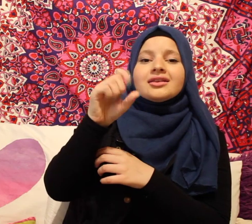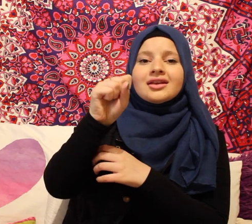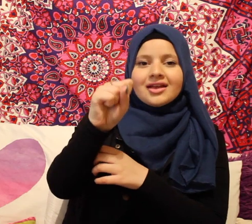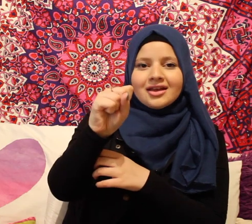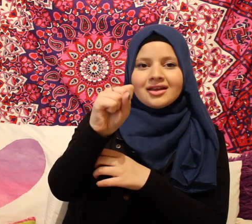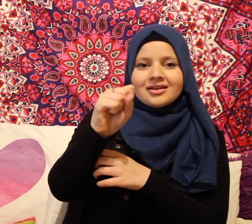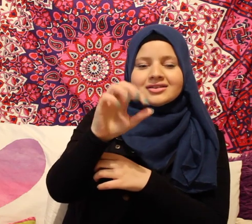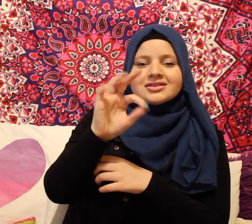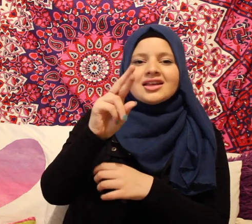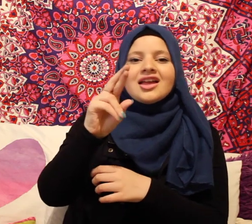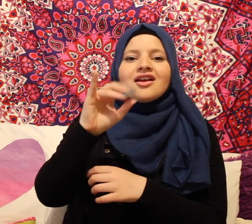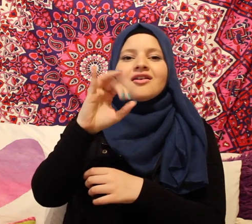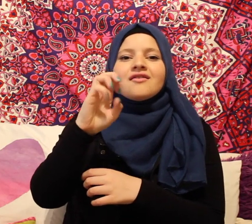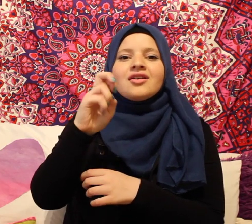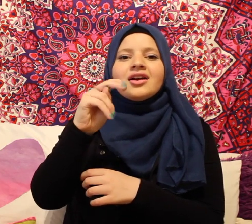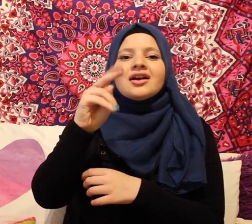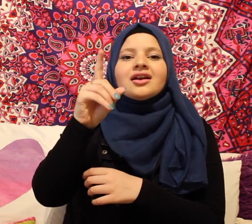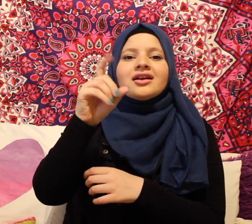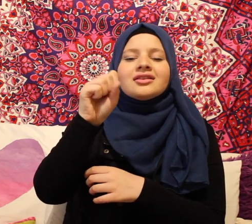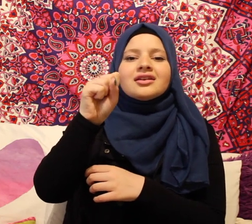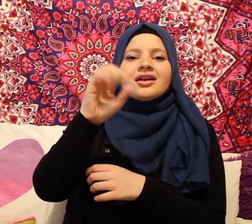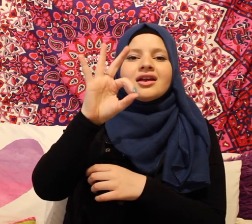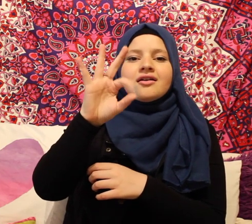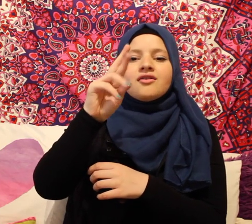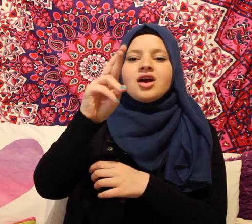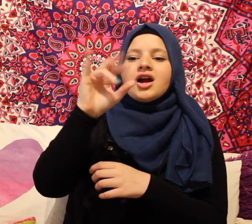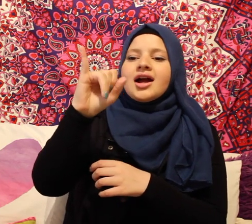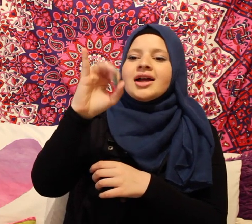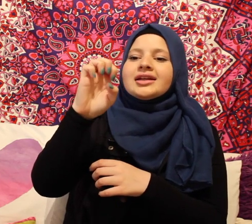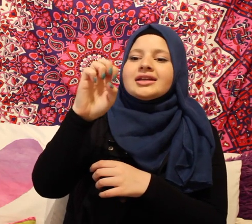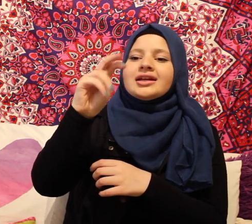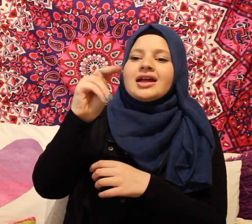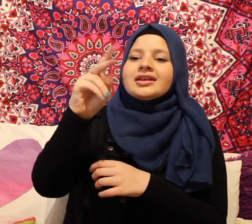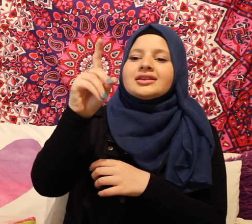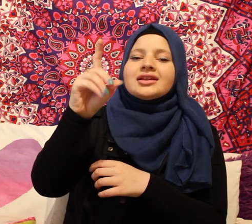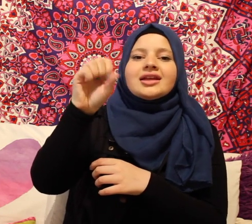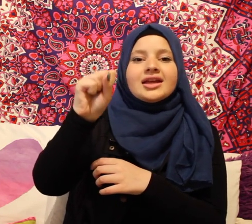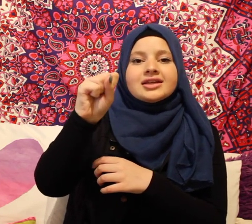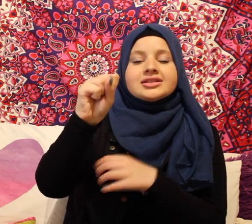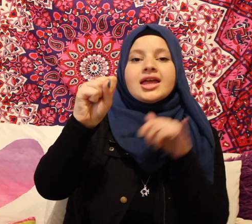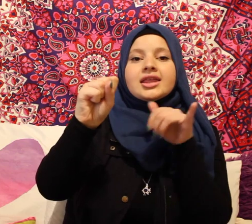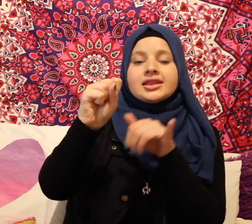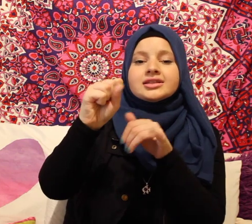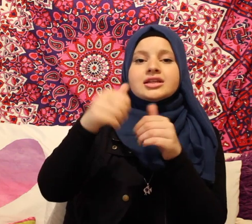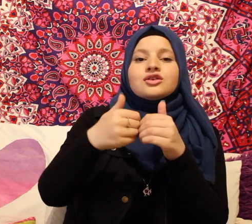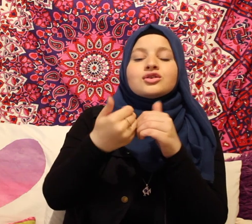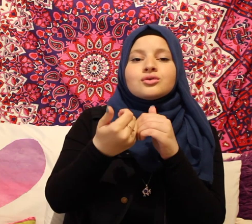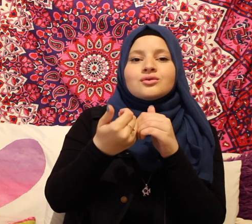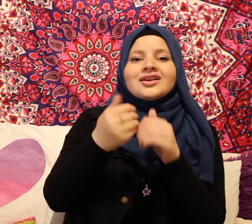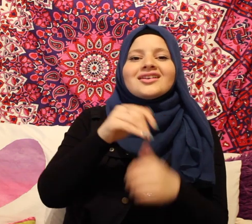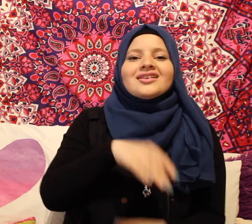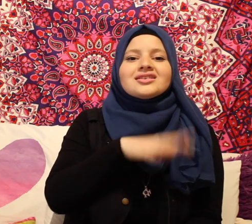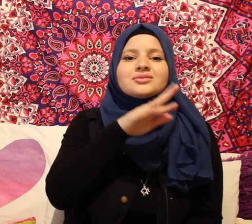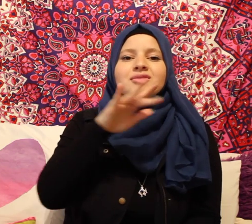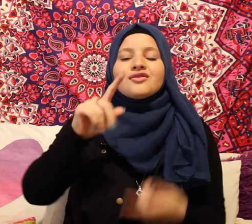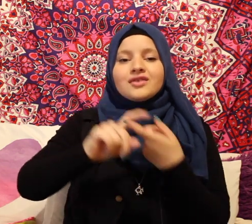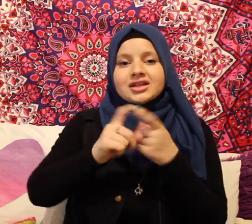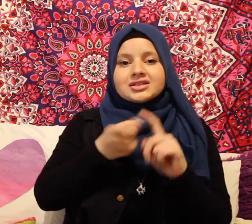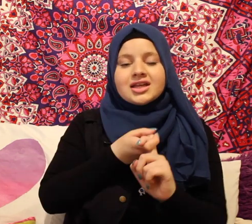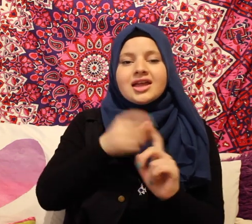-N-D-S F-R-I-N-D-S That's how you spell friends,